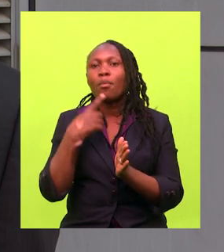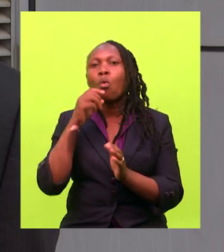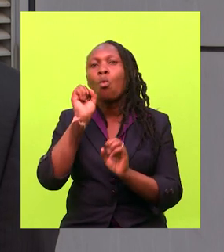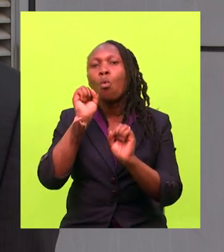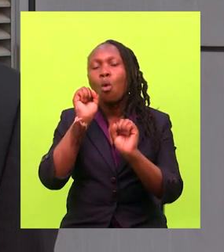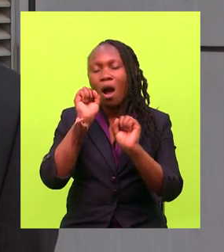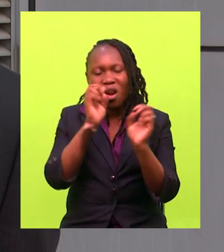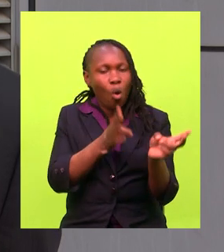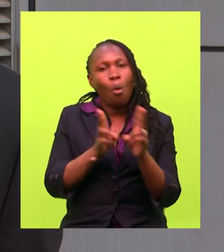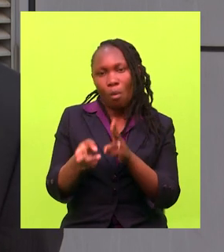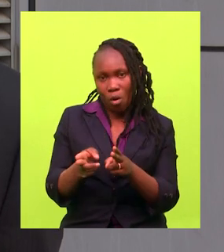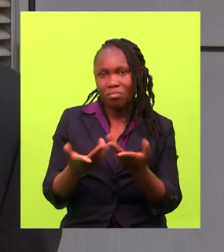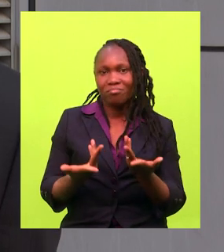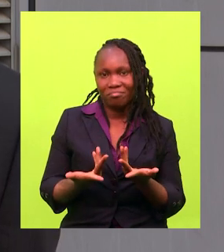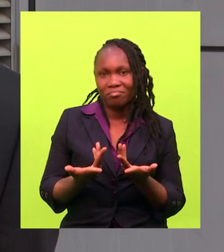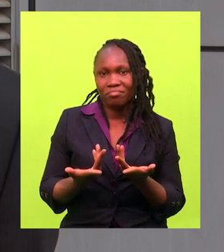who are otherwise able,